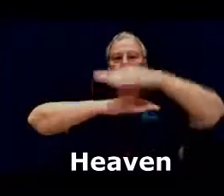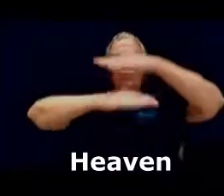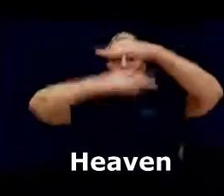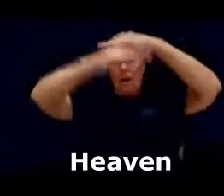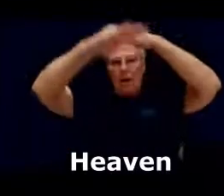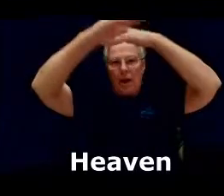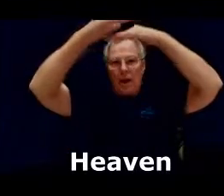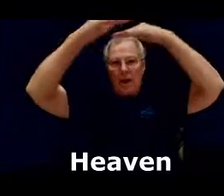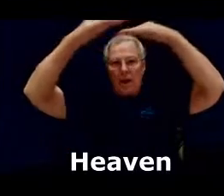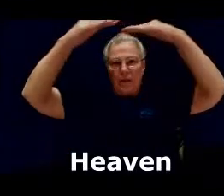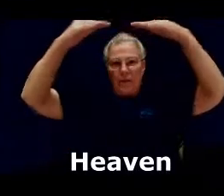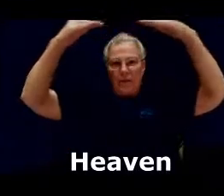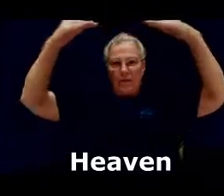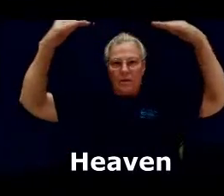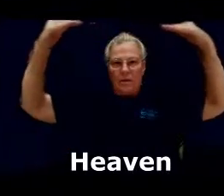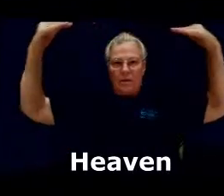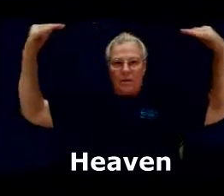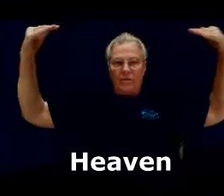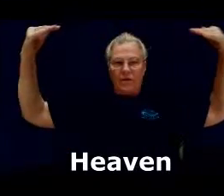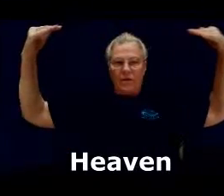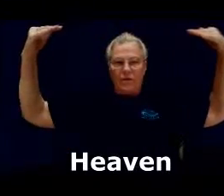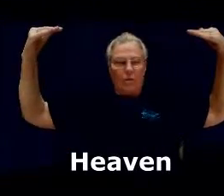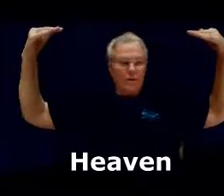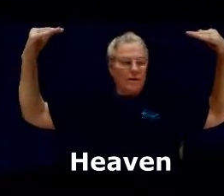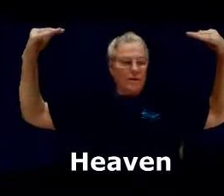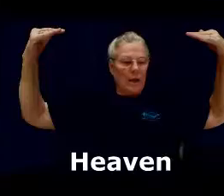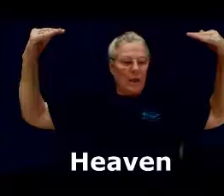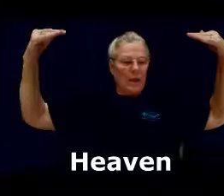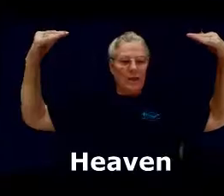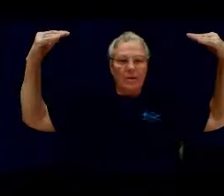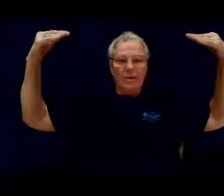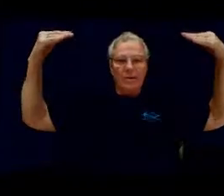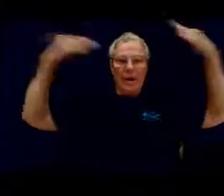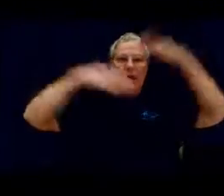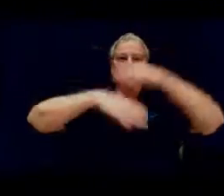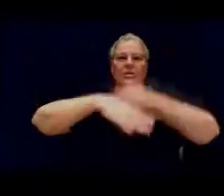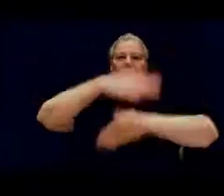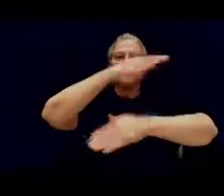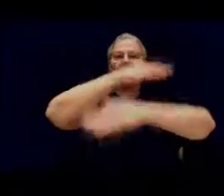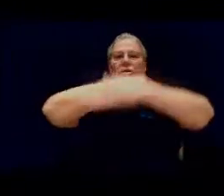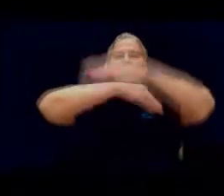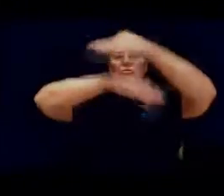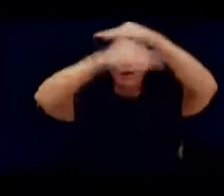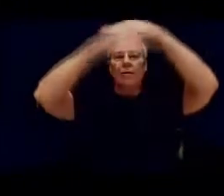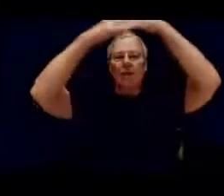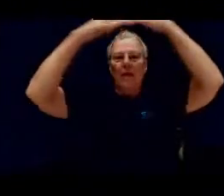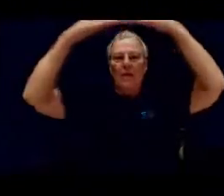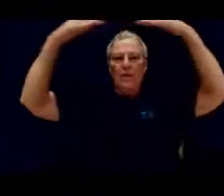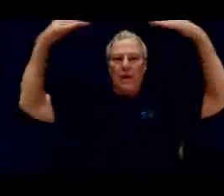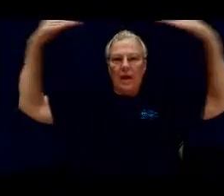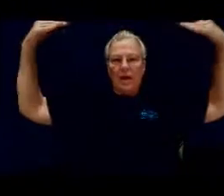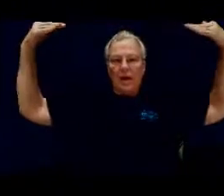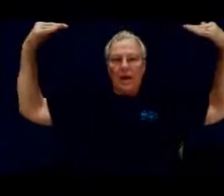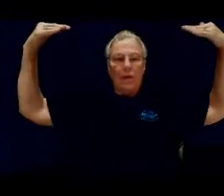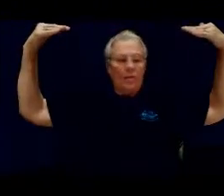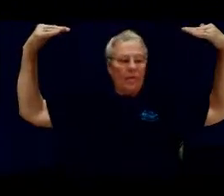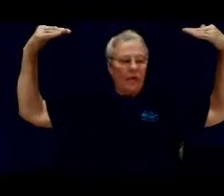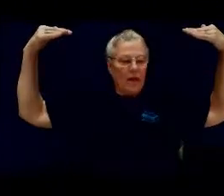roll them up and then level it across the top of the head to describe the area above your